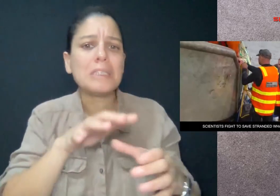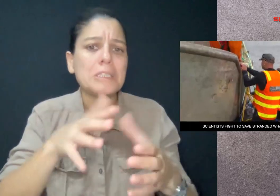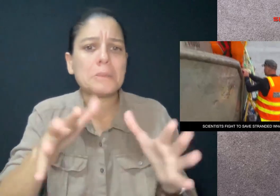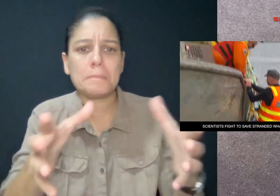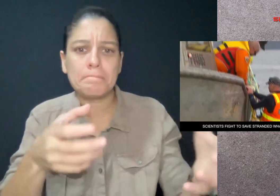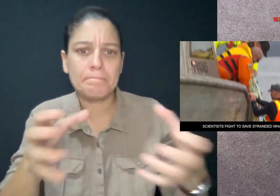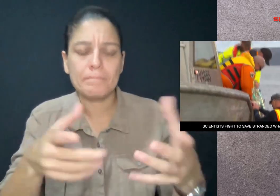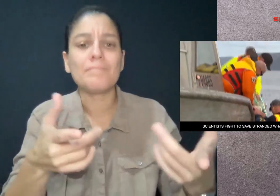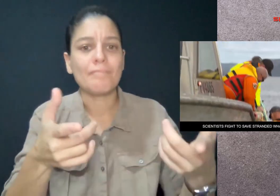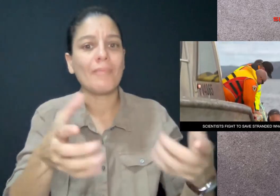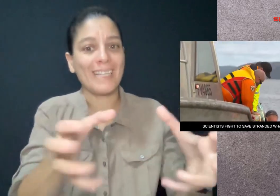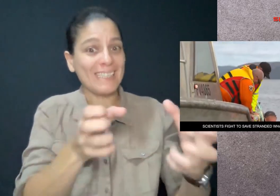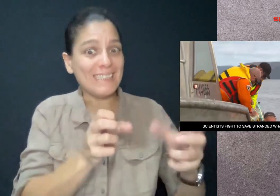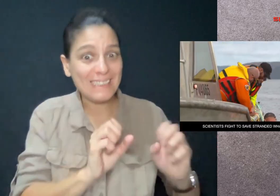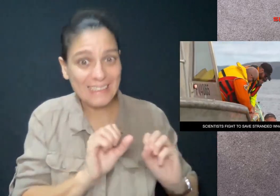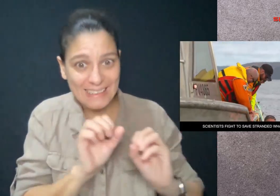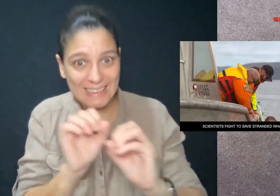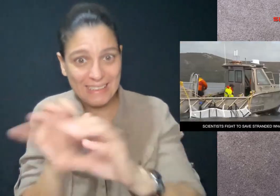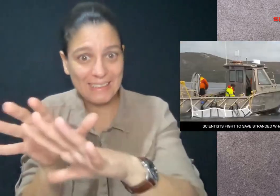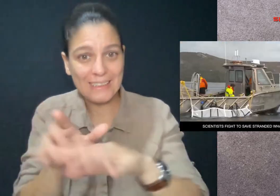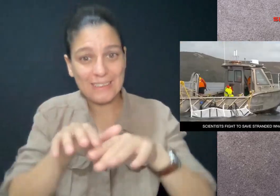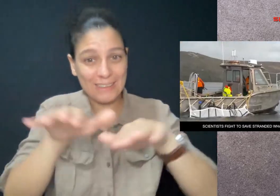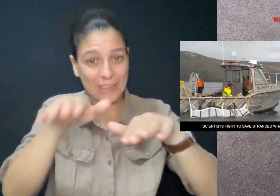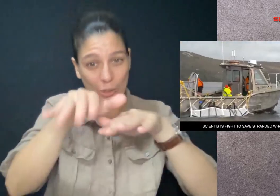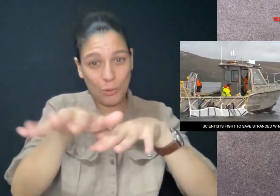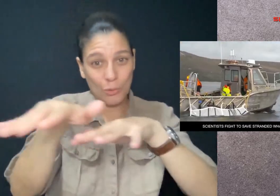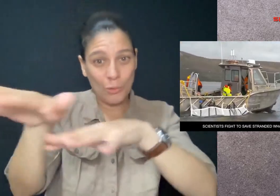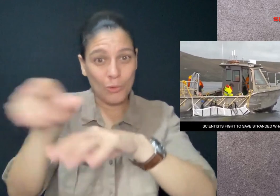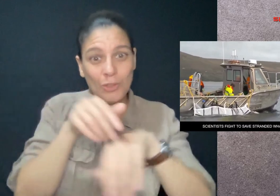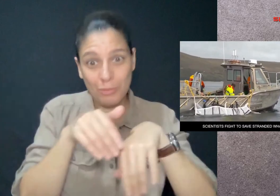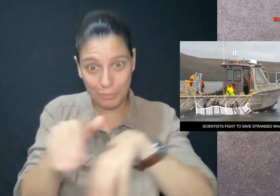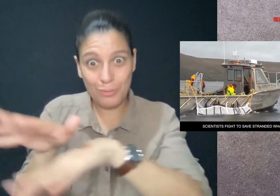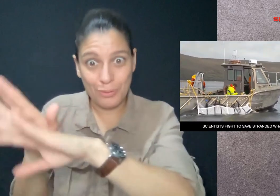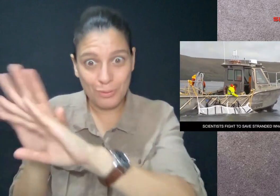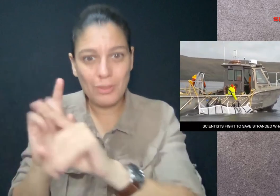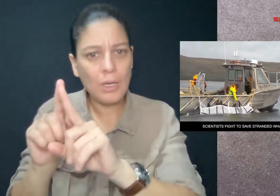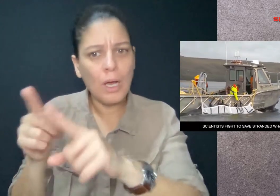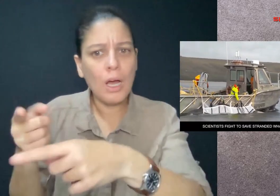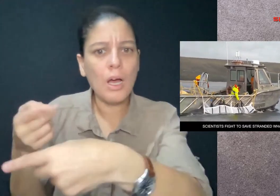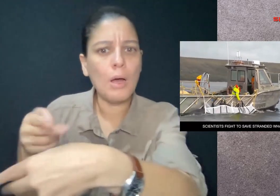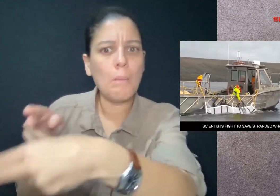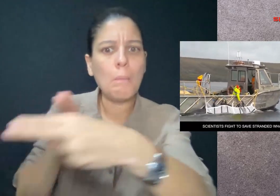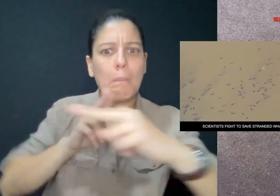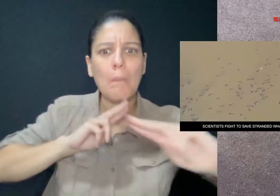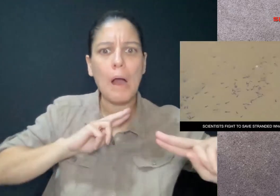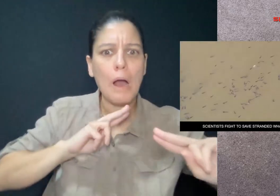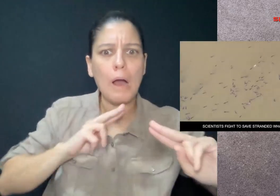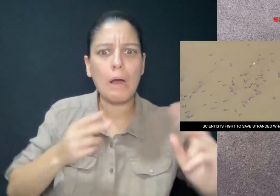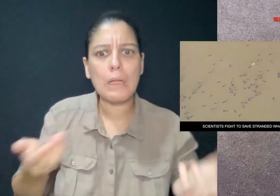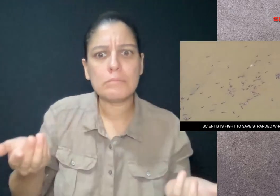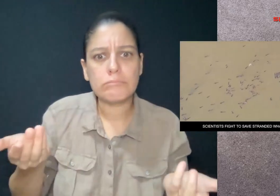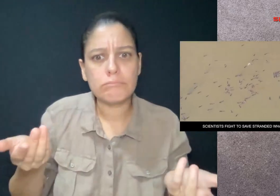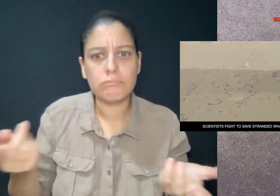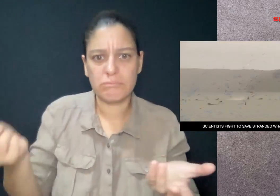And rescuers say a small number of whales that were released back into the water came back